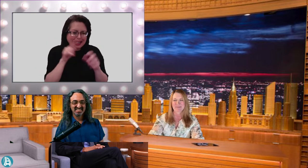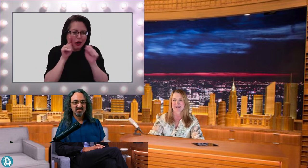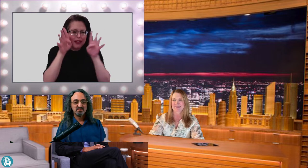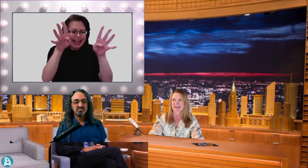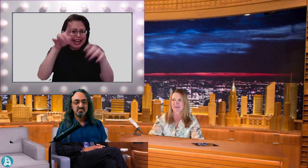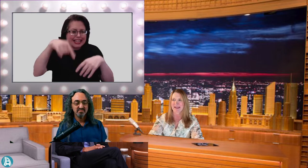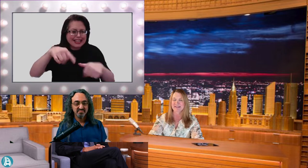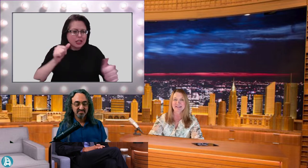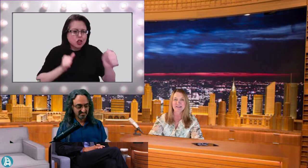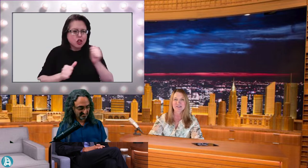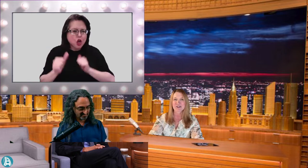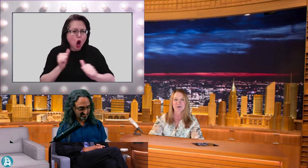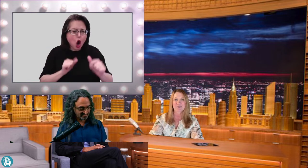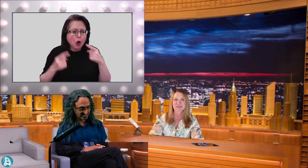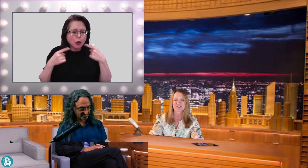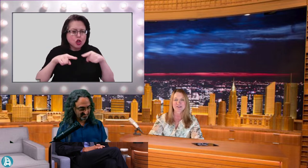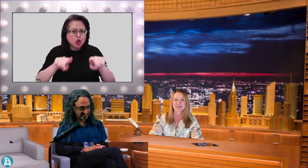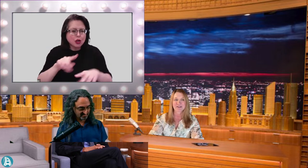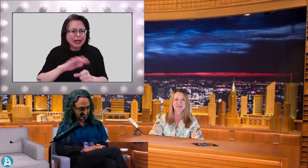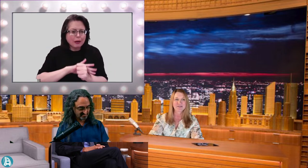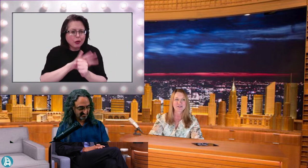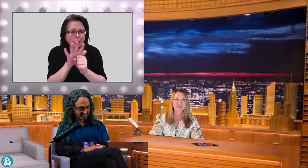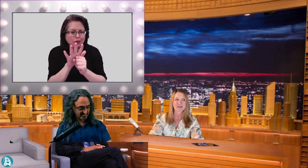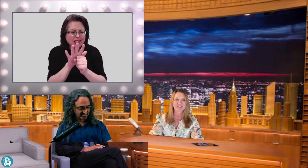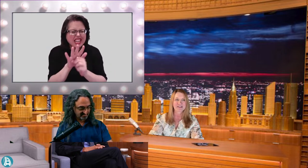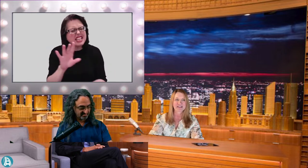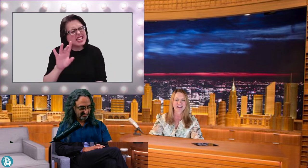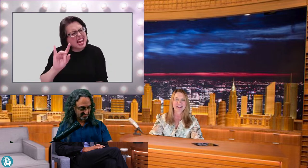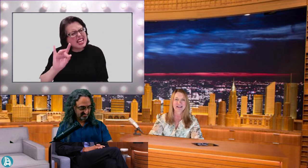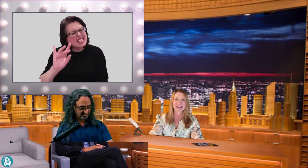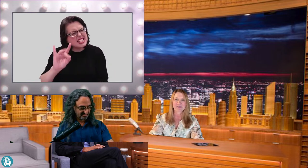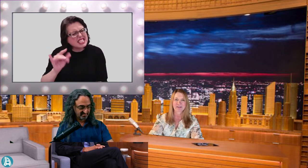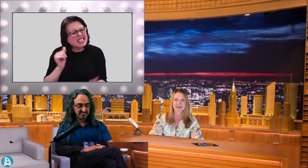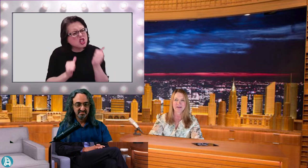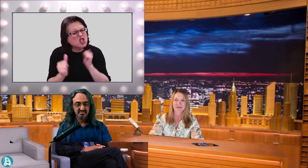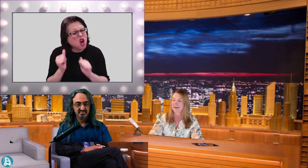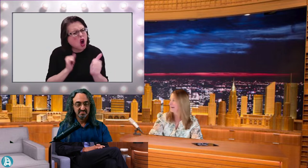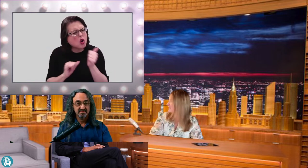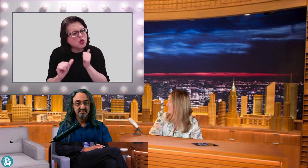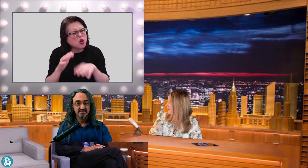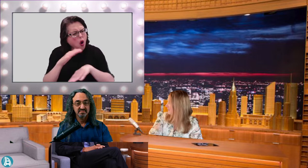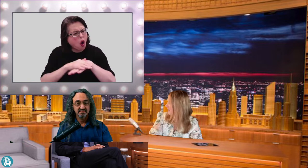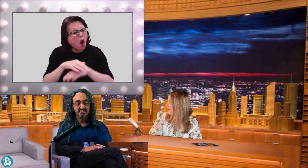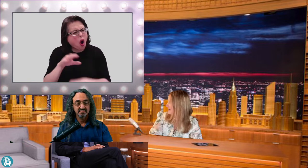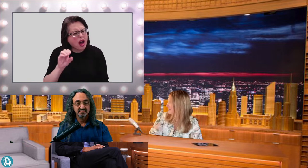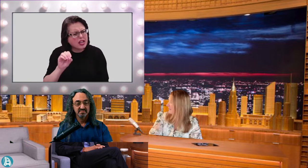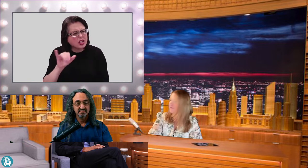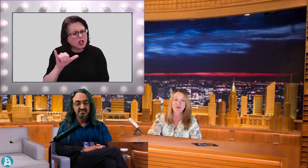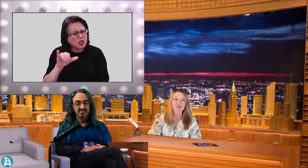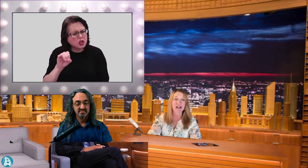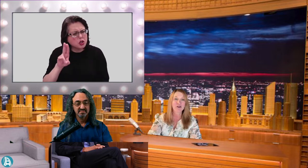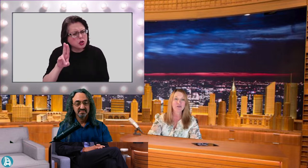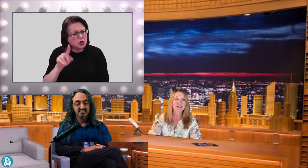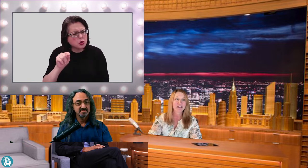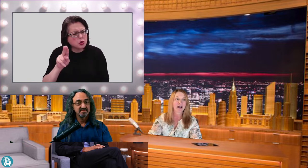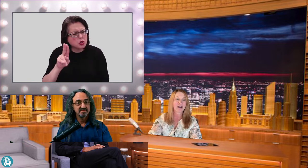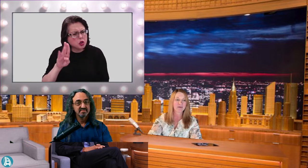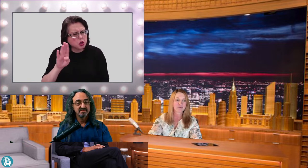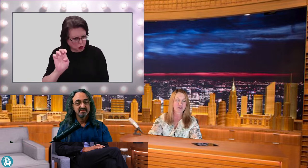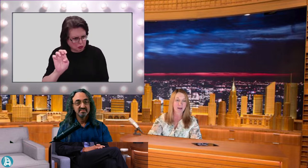something like 18 shows that are still on YouTube that are just hanging out there. So, if you're around, drop